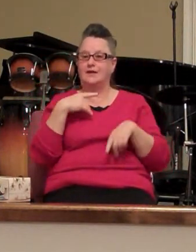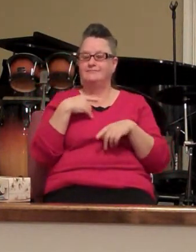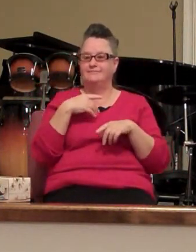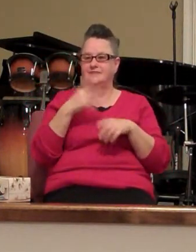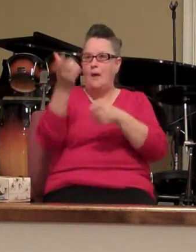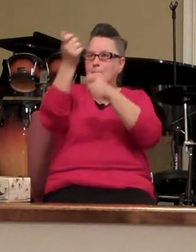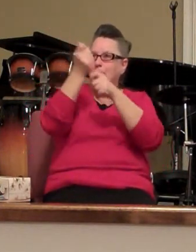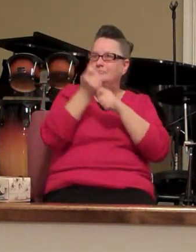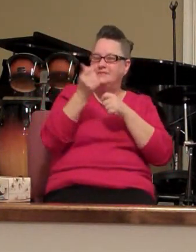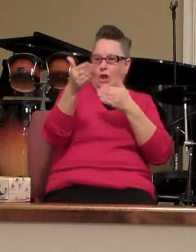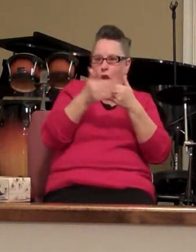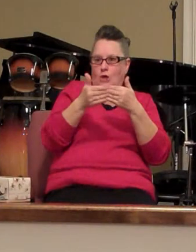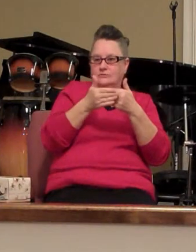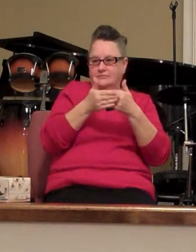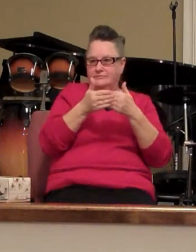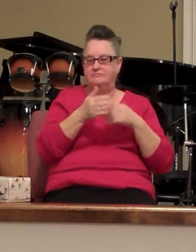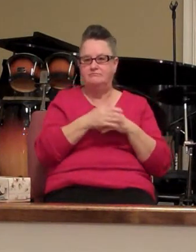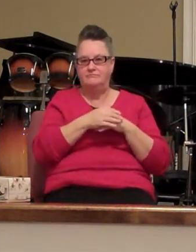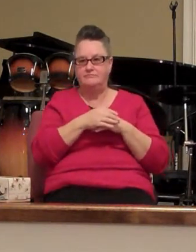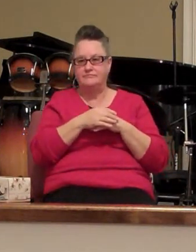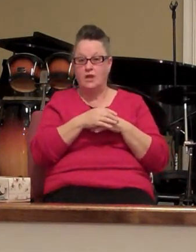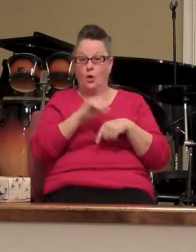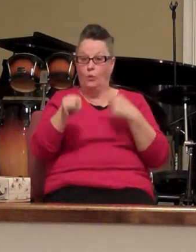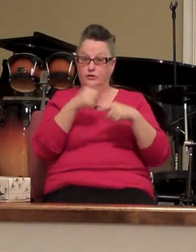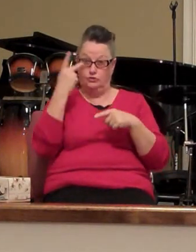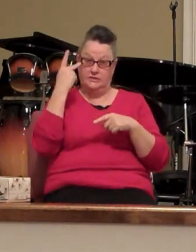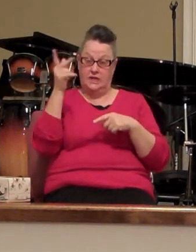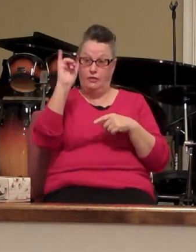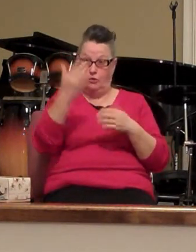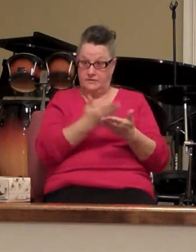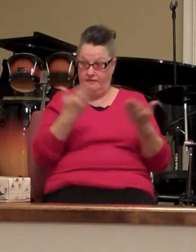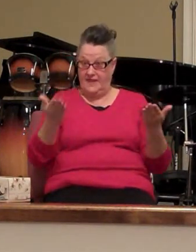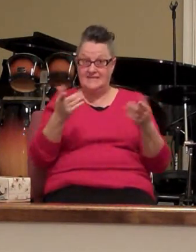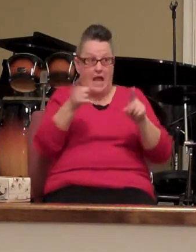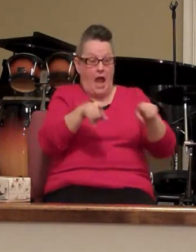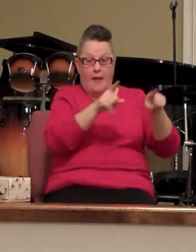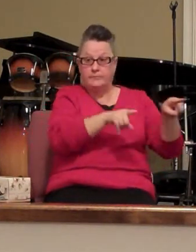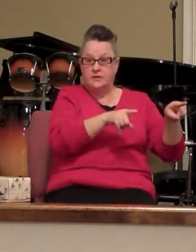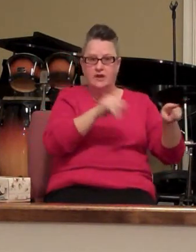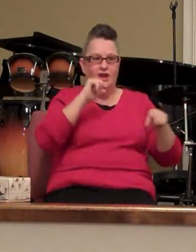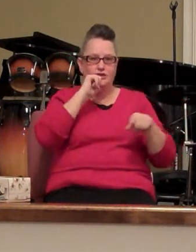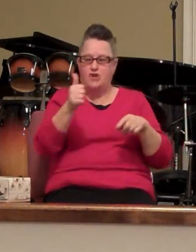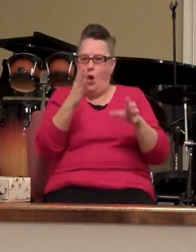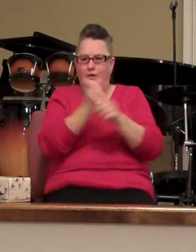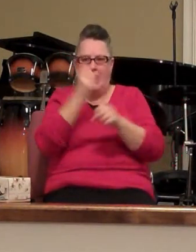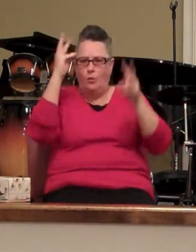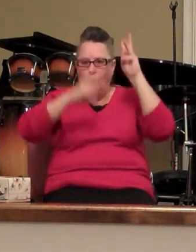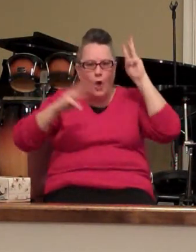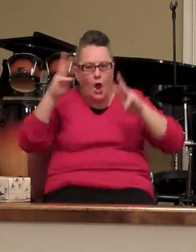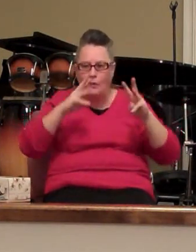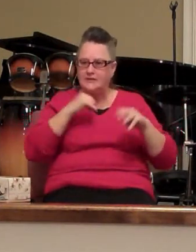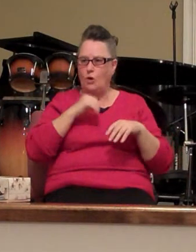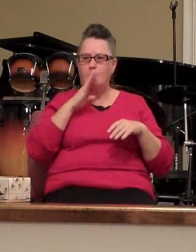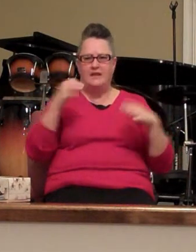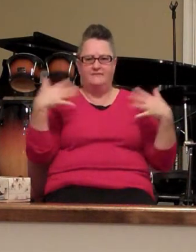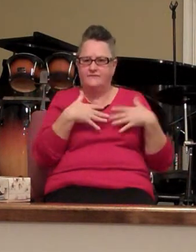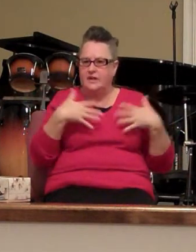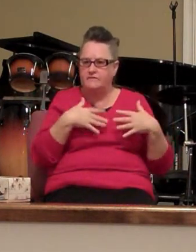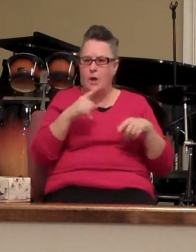not when you see these things brother Mickey taking place don't get worried don't be fearful but yet you need to